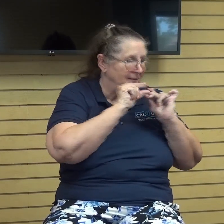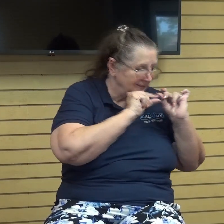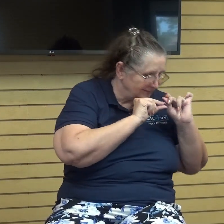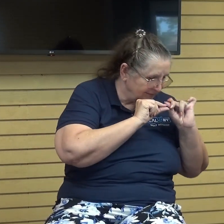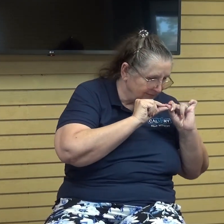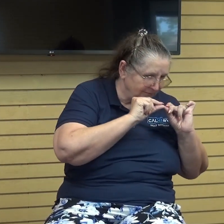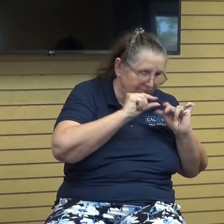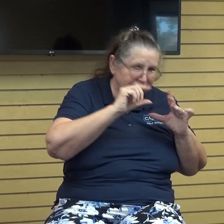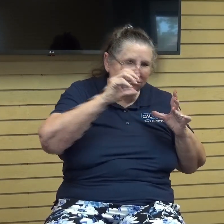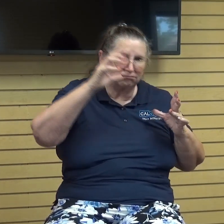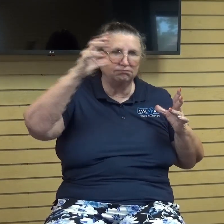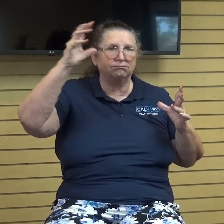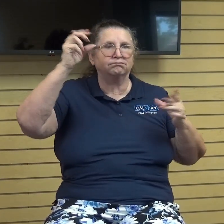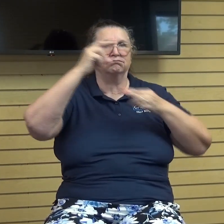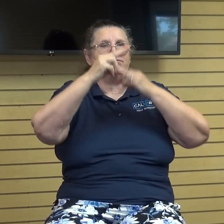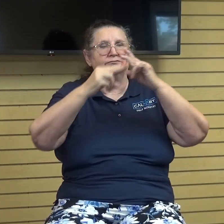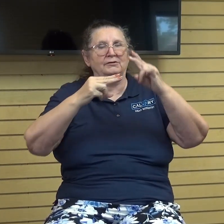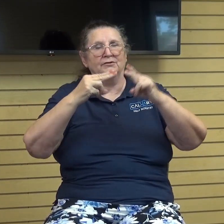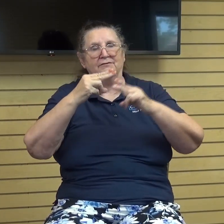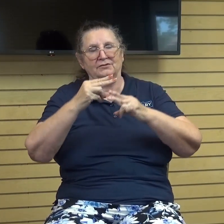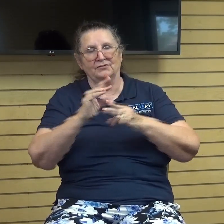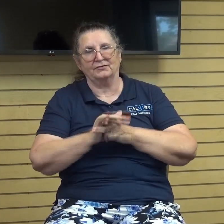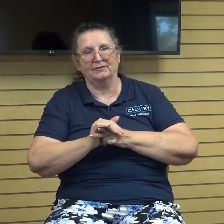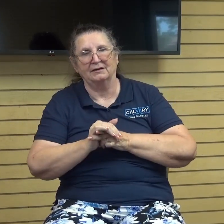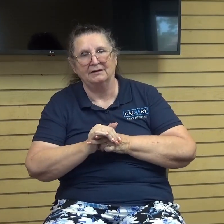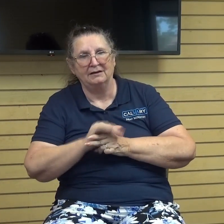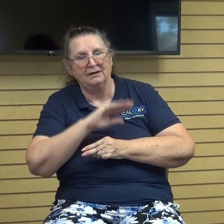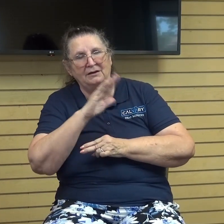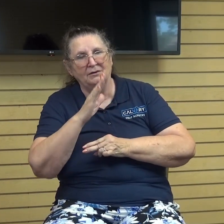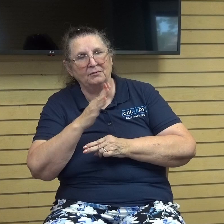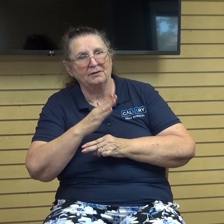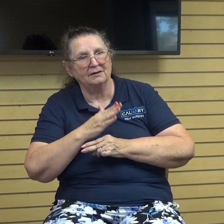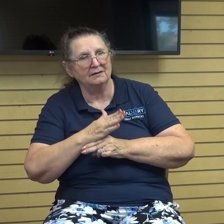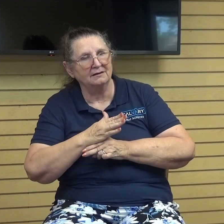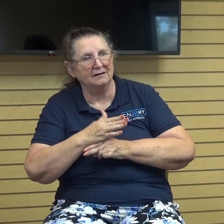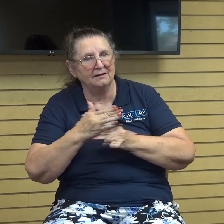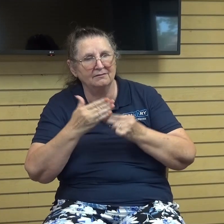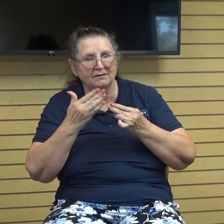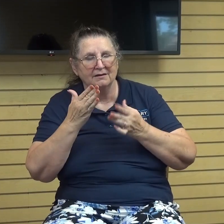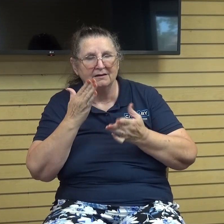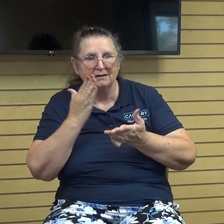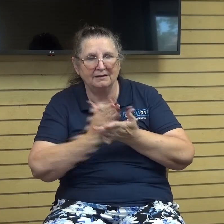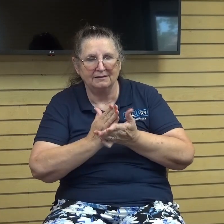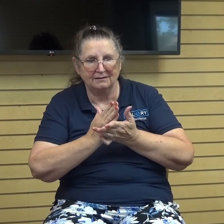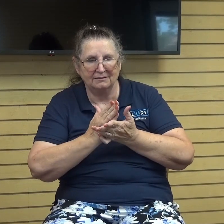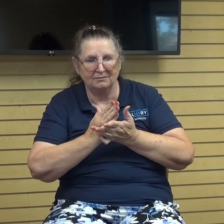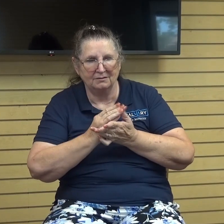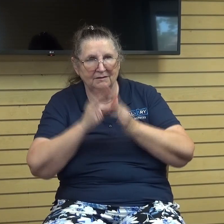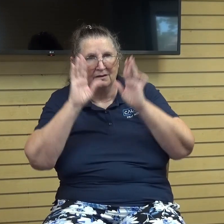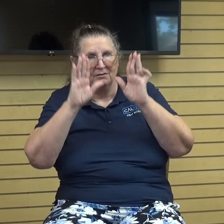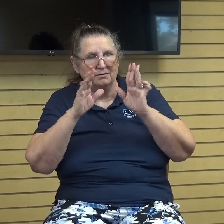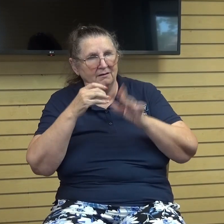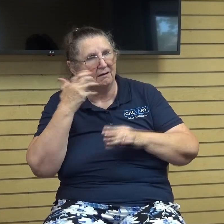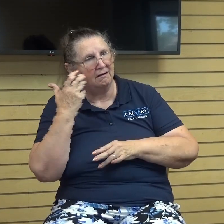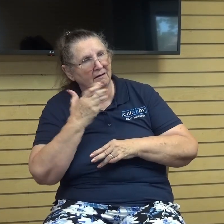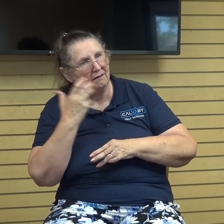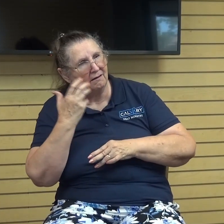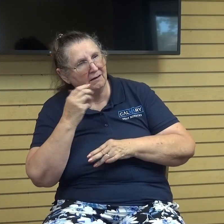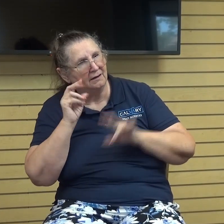to the universal and we could never exhaust the wonder to be found and observed yet we